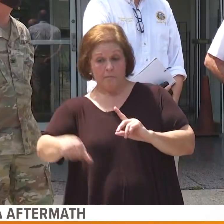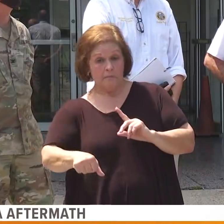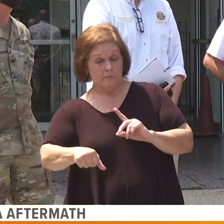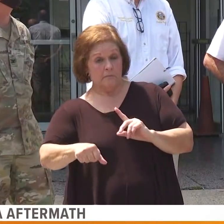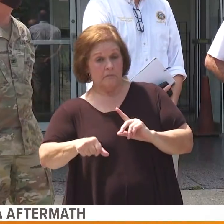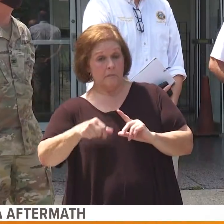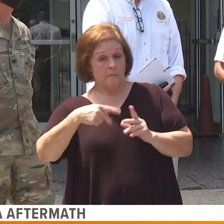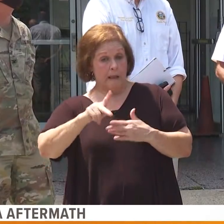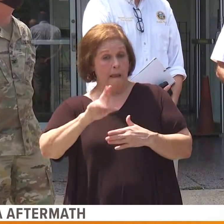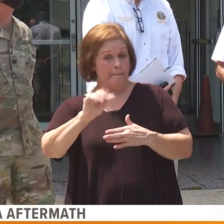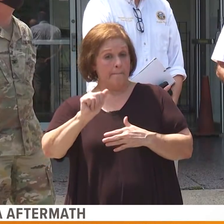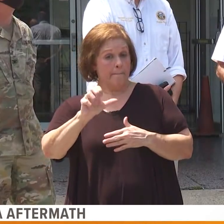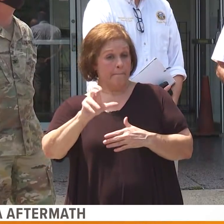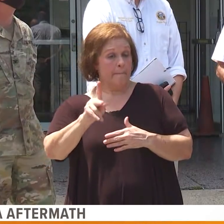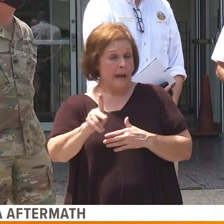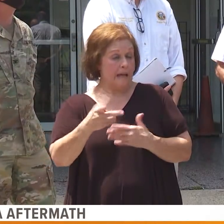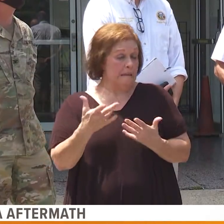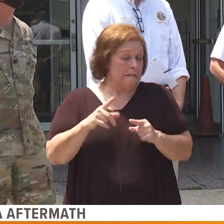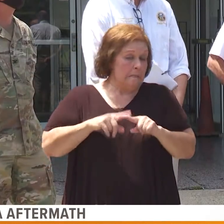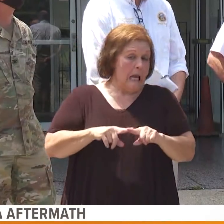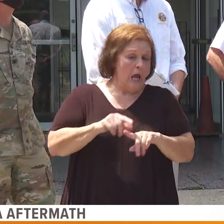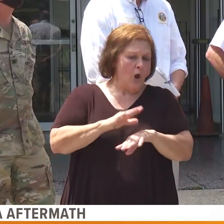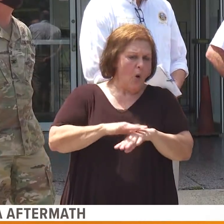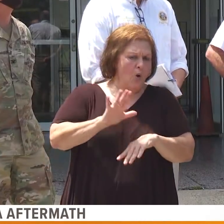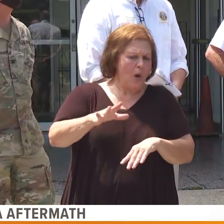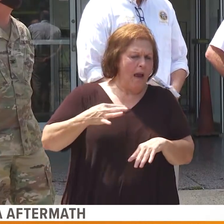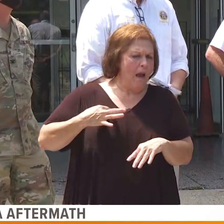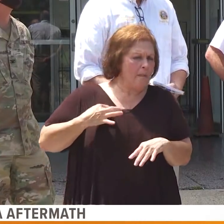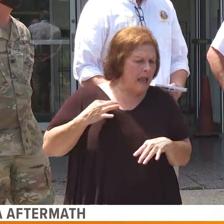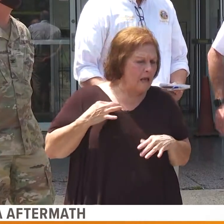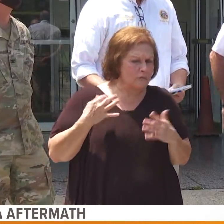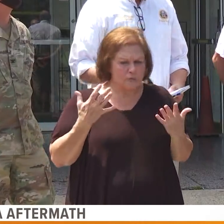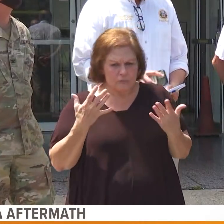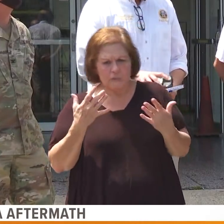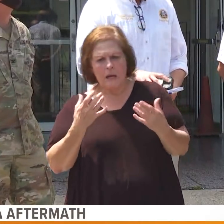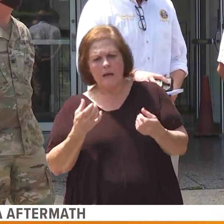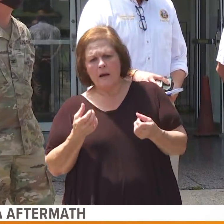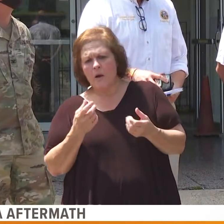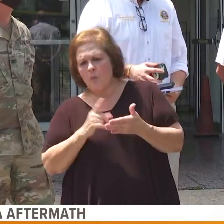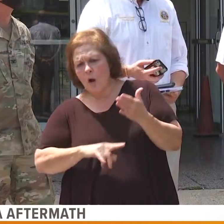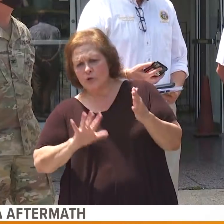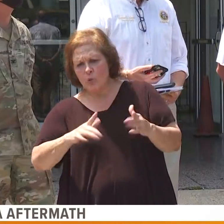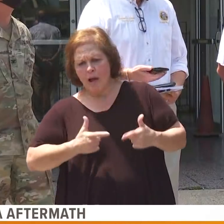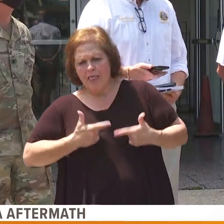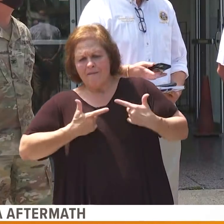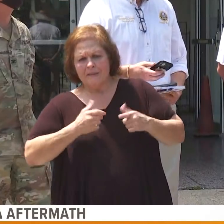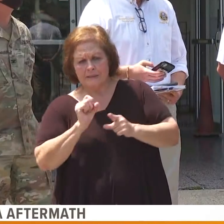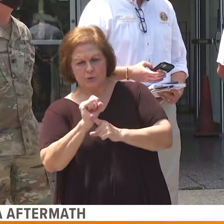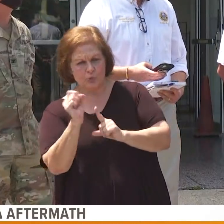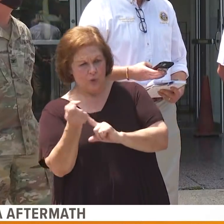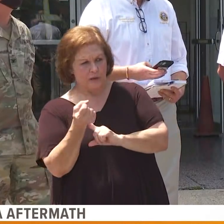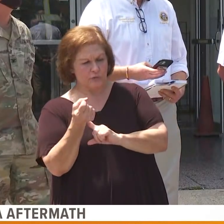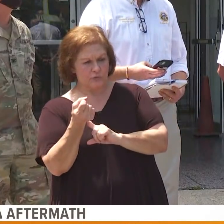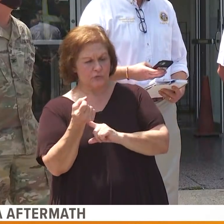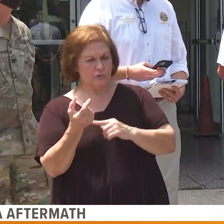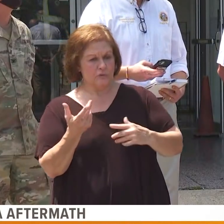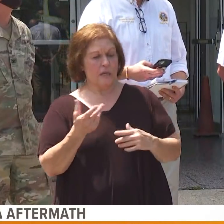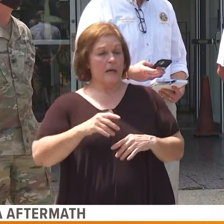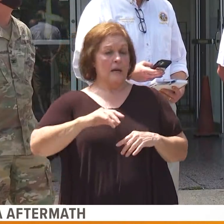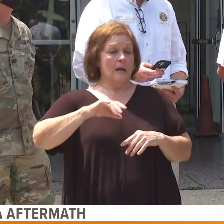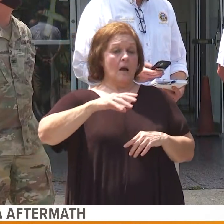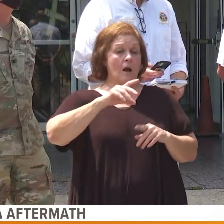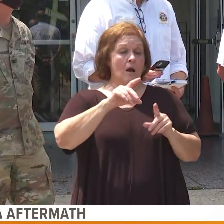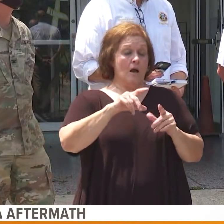federal government. It will depend on your application and your total living situation. Insurance.